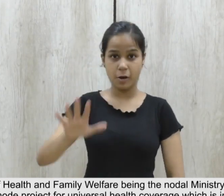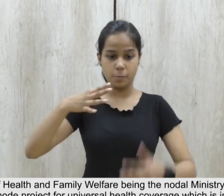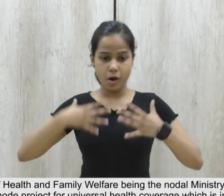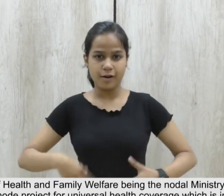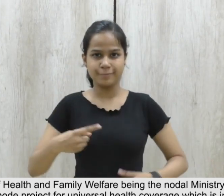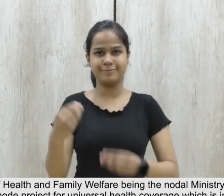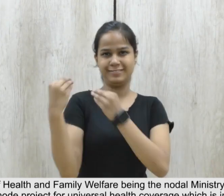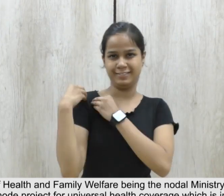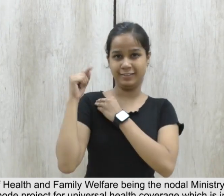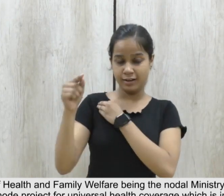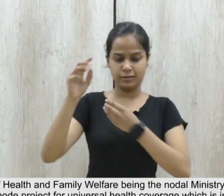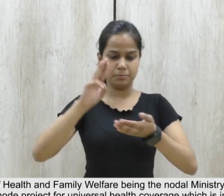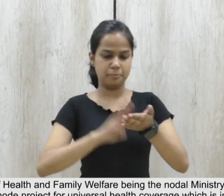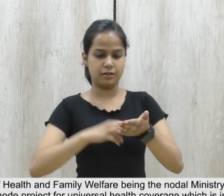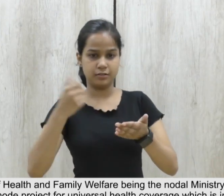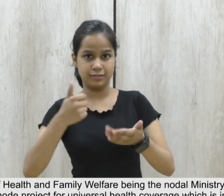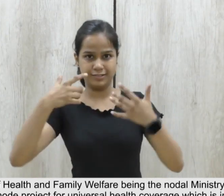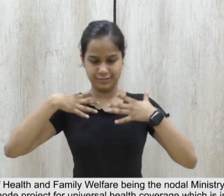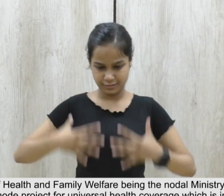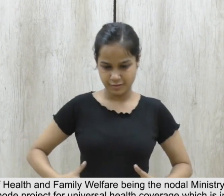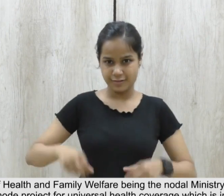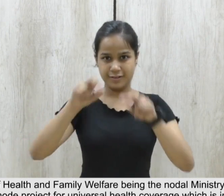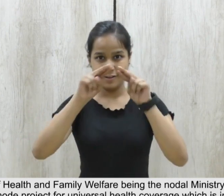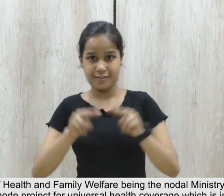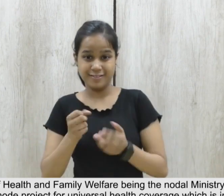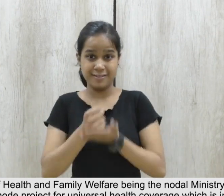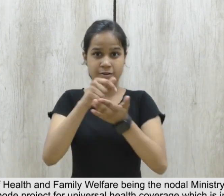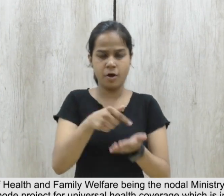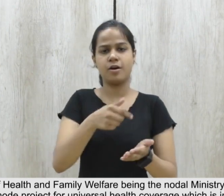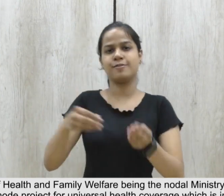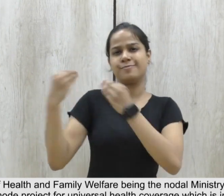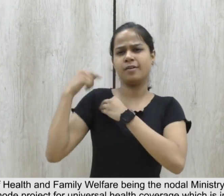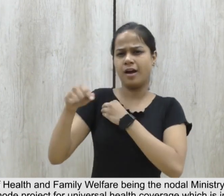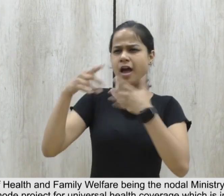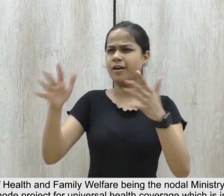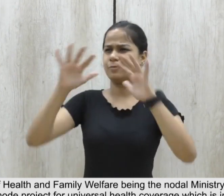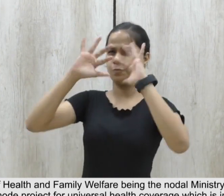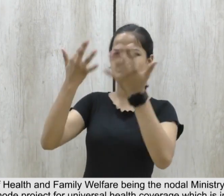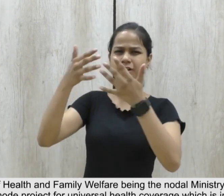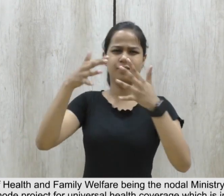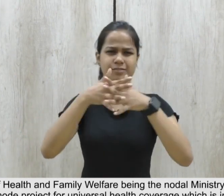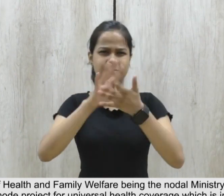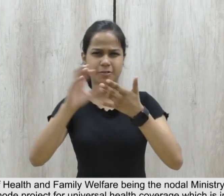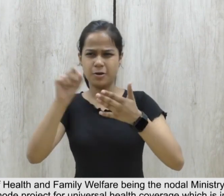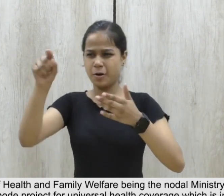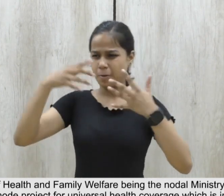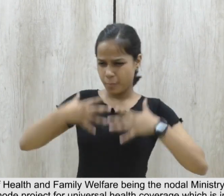.9. Union Ministry of Health and Family Welfare, being the nodal ministry on the health issues, implements